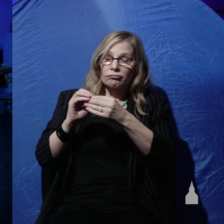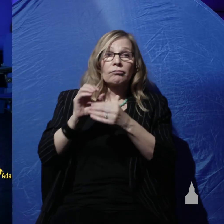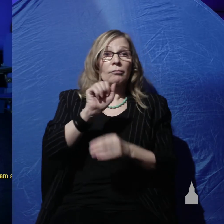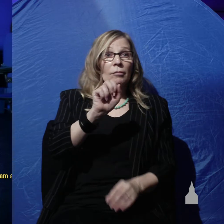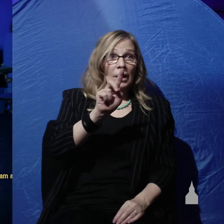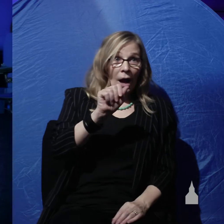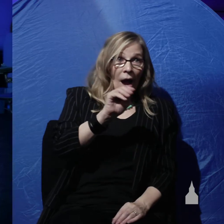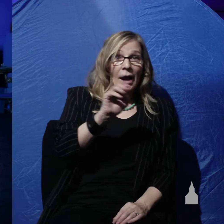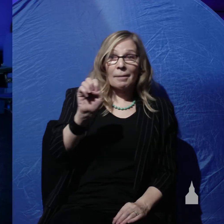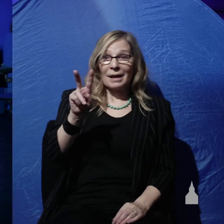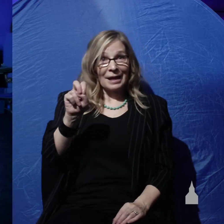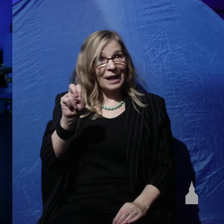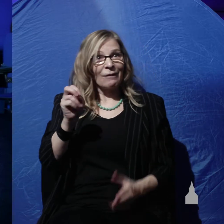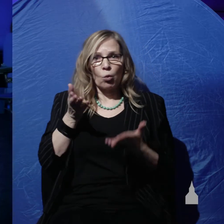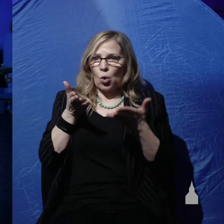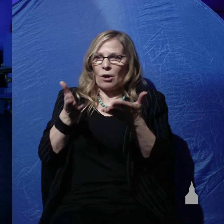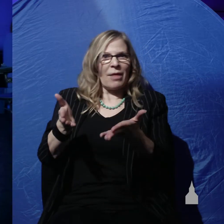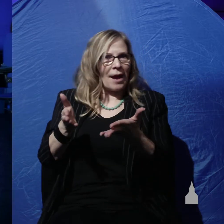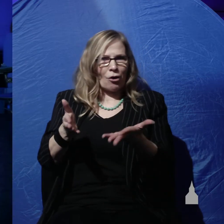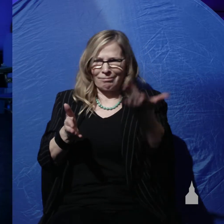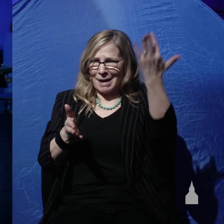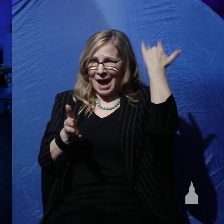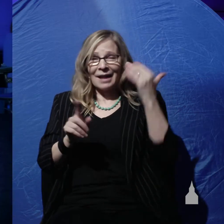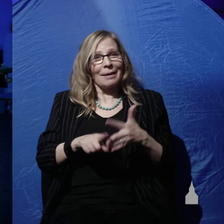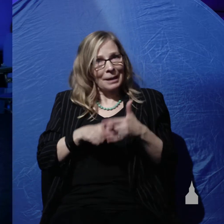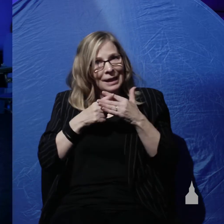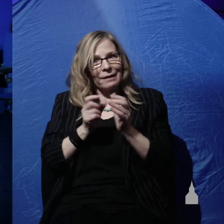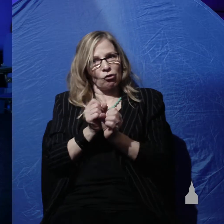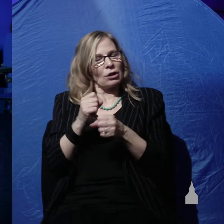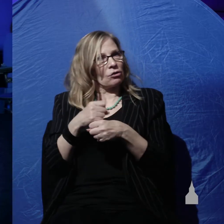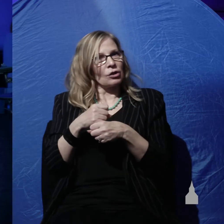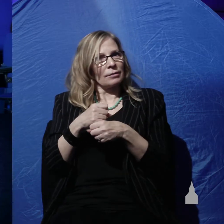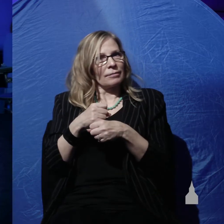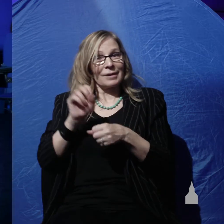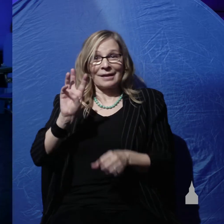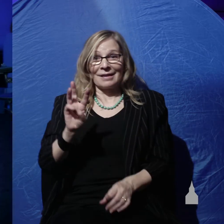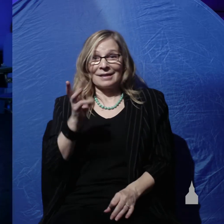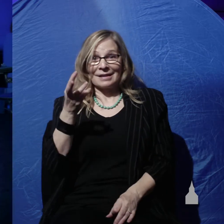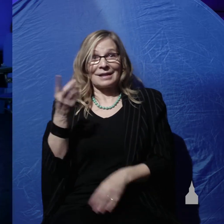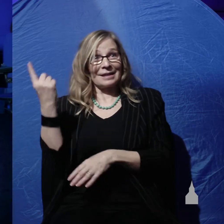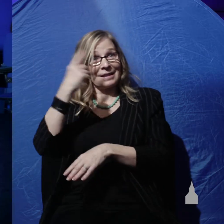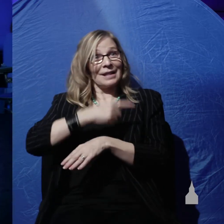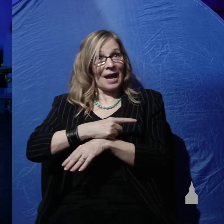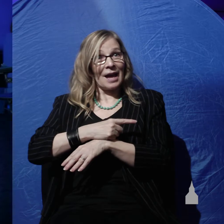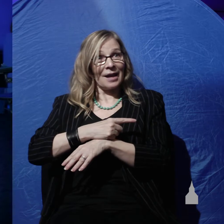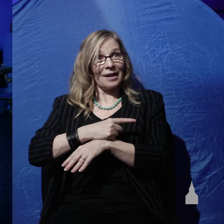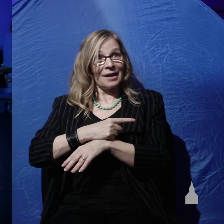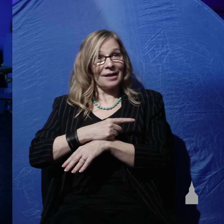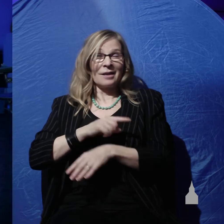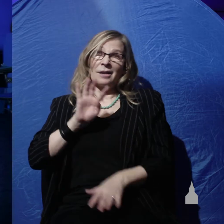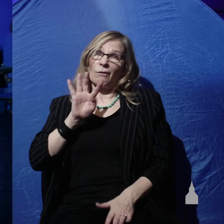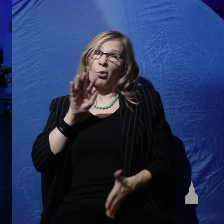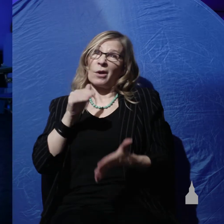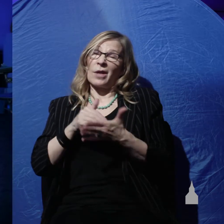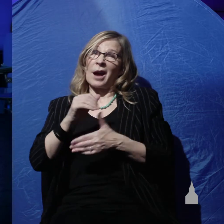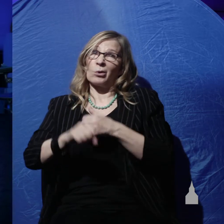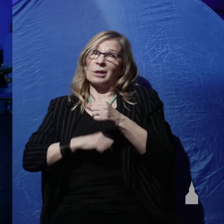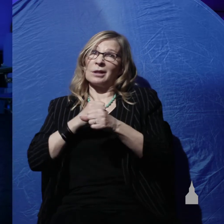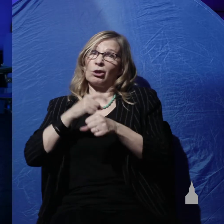right back there at the beginning of creation. And the sixth day on a 4,000 year time scale is the